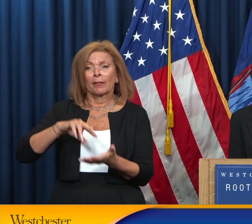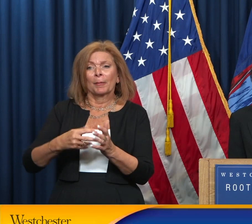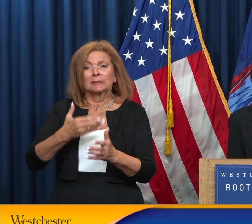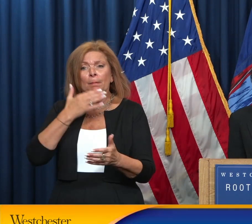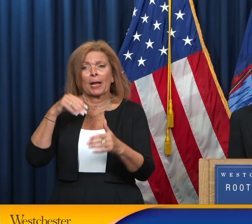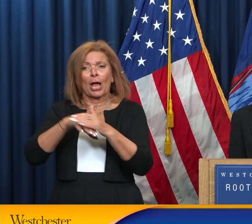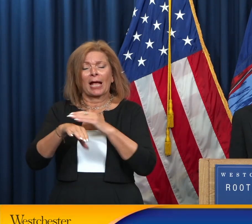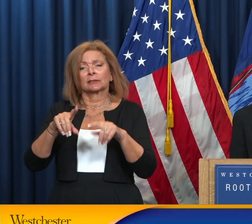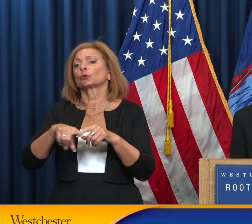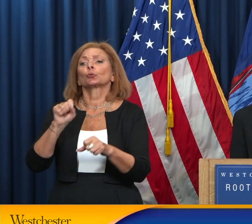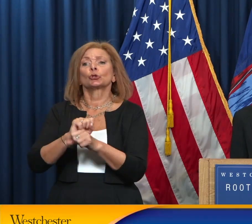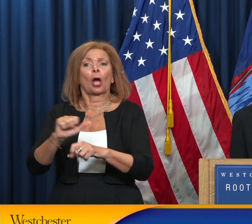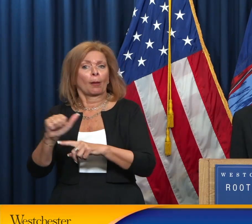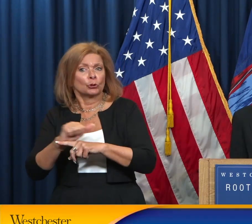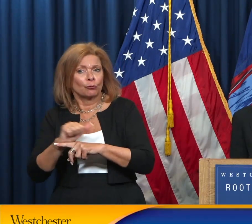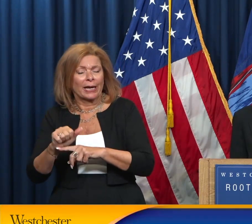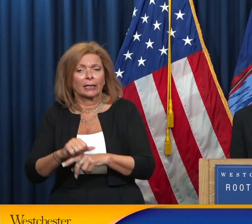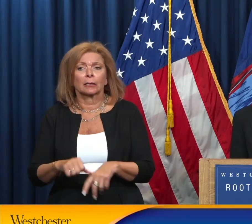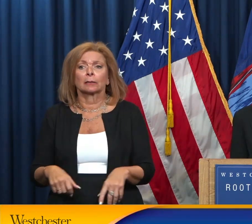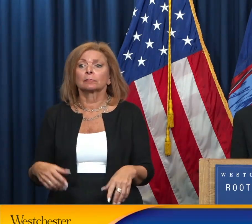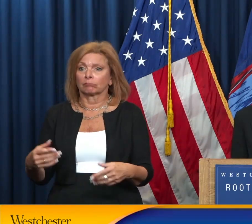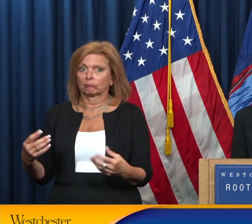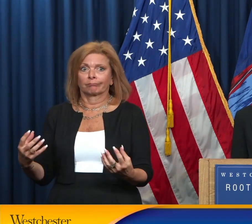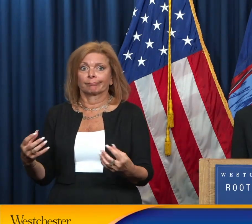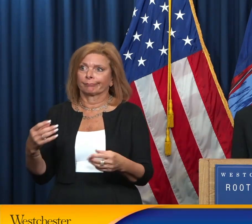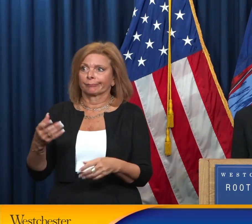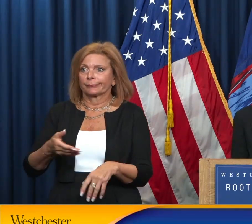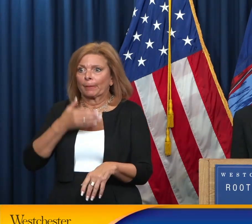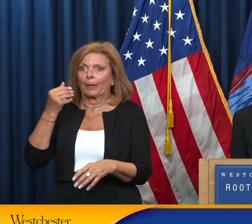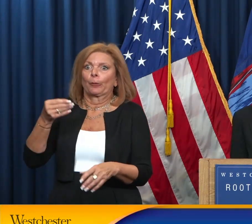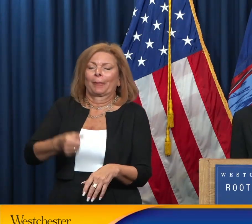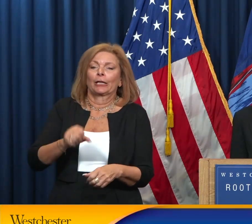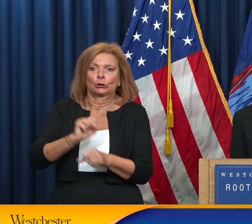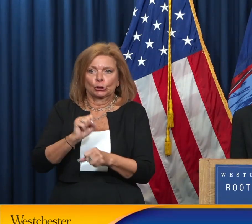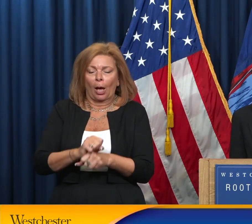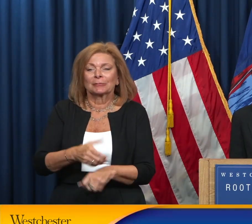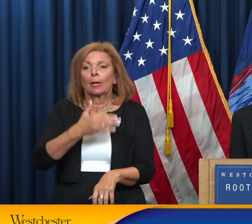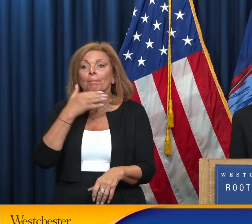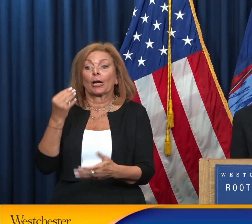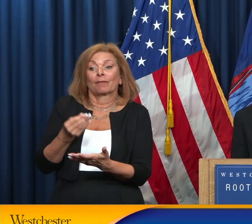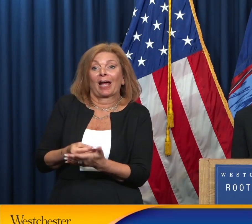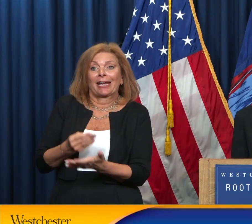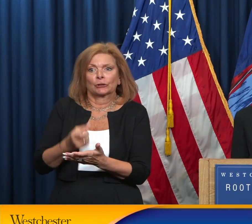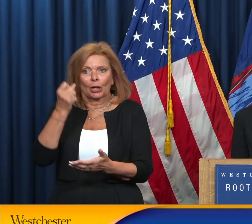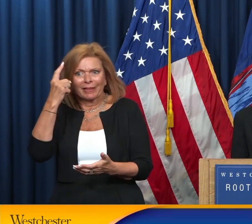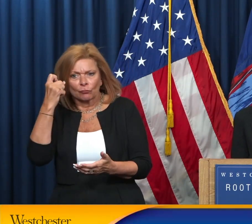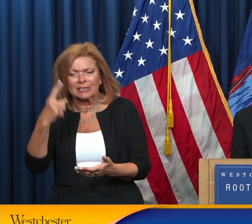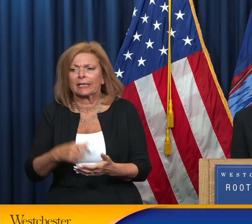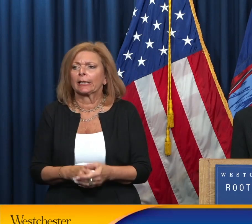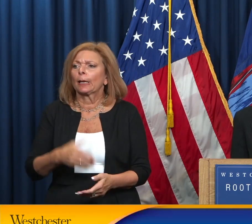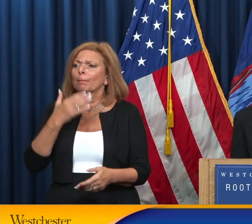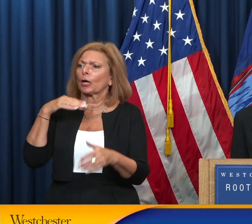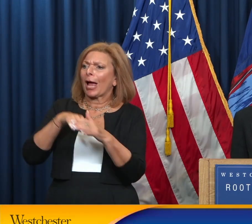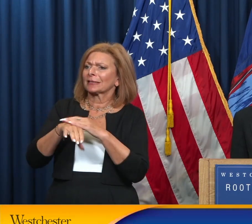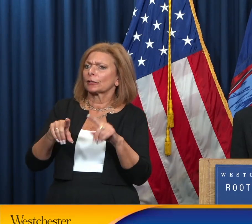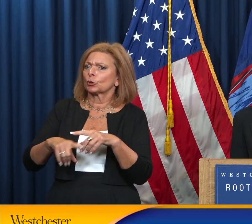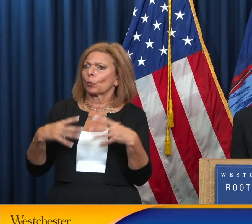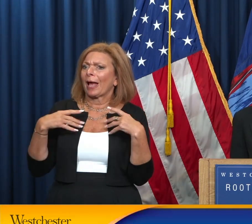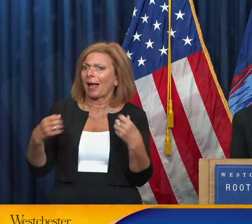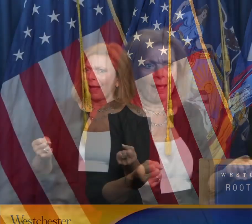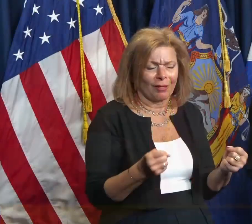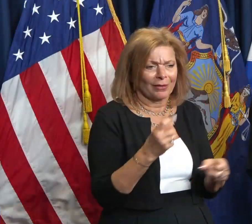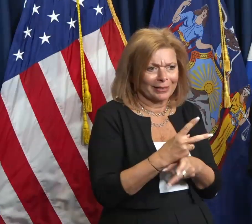job training and higher paying jobs, better financial literacy, better access to healthcare and better